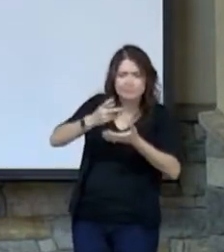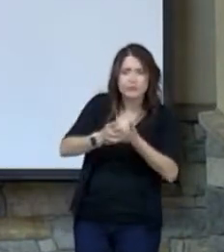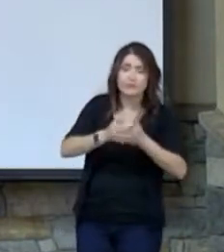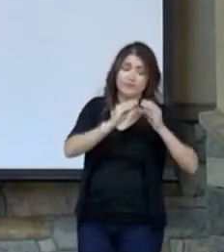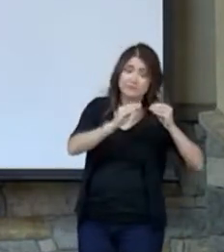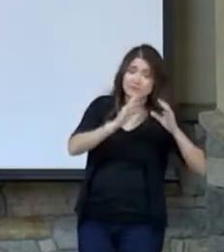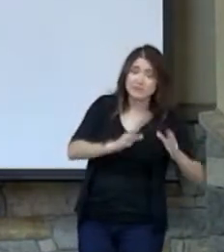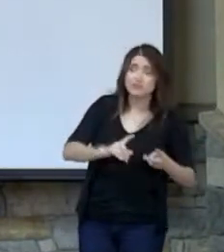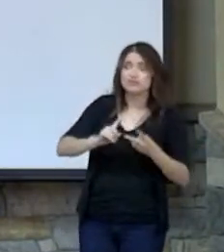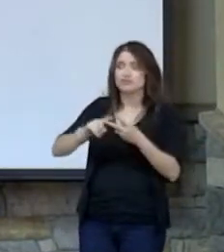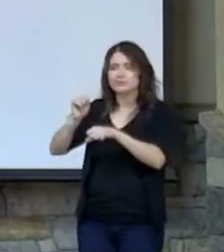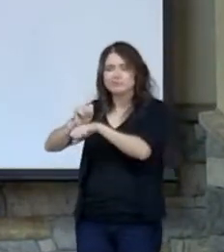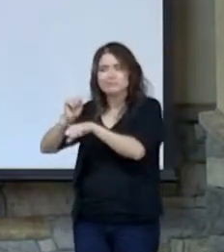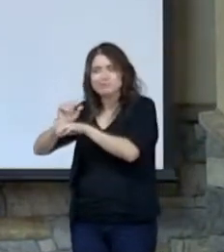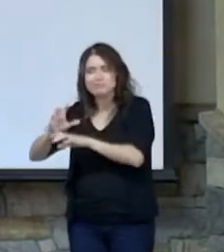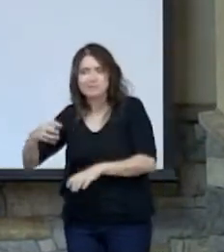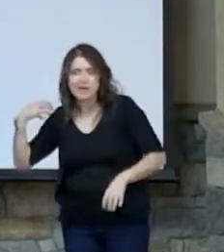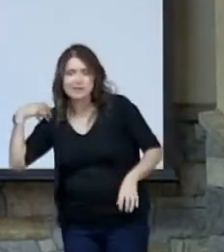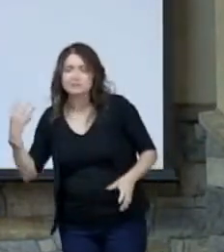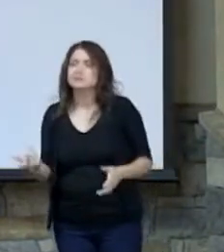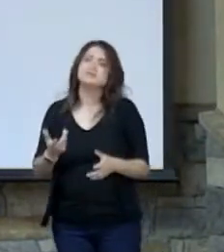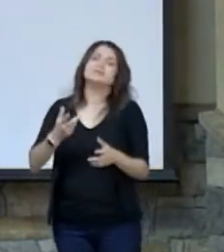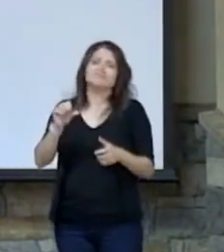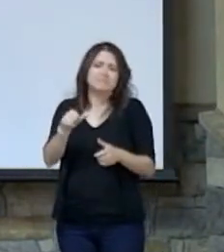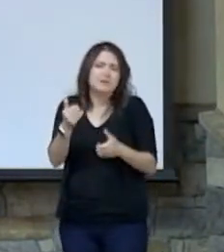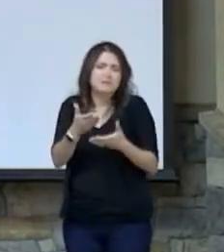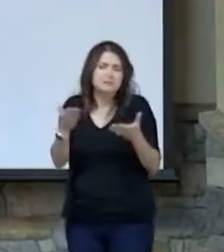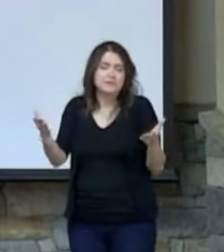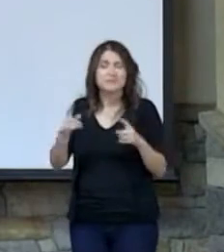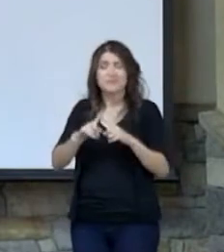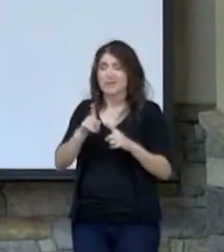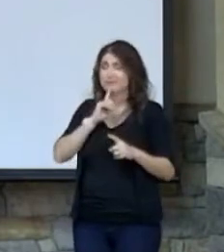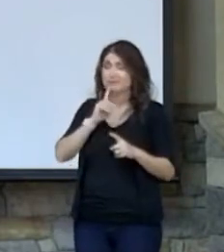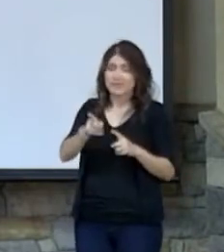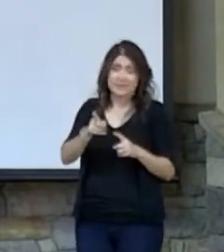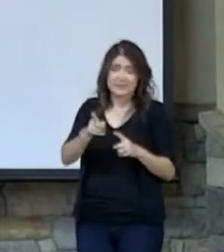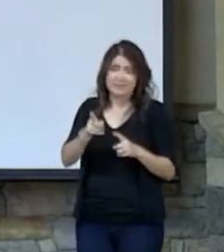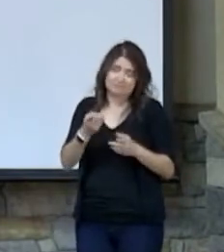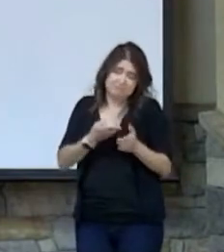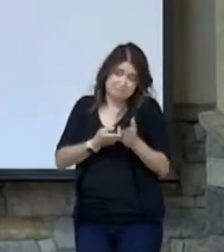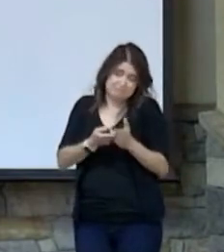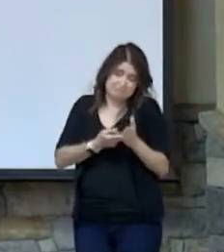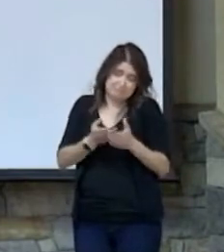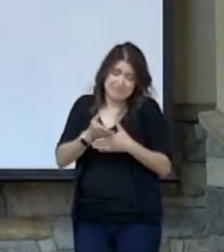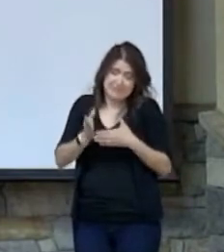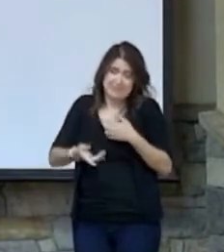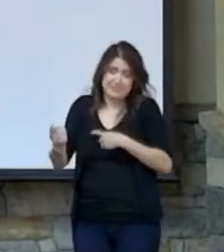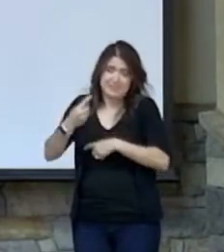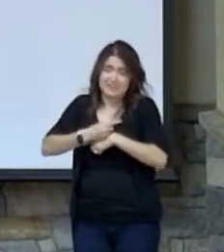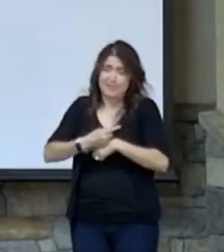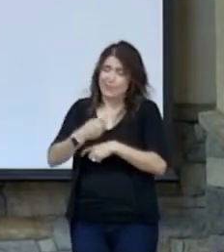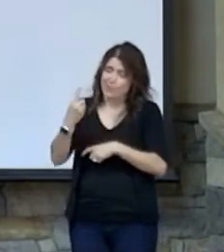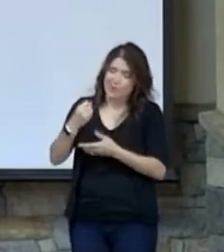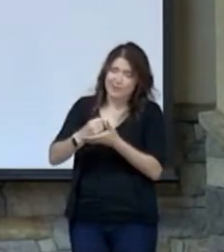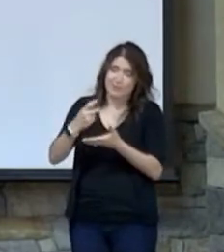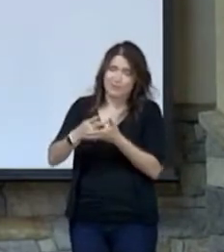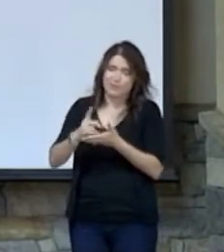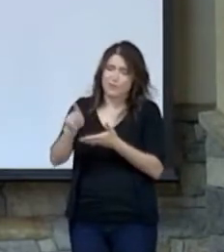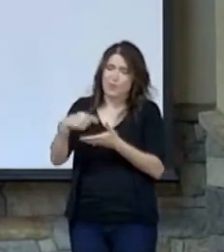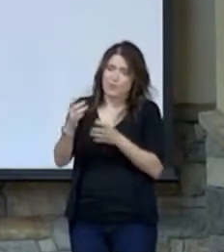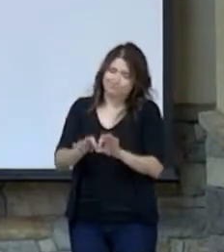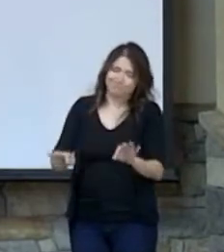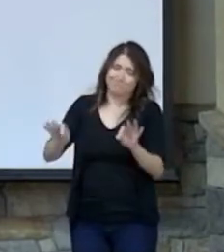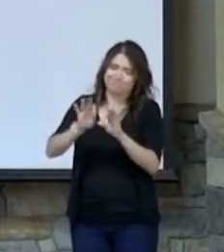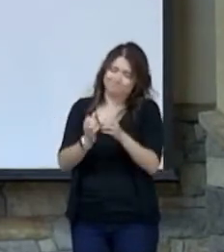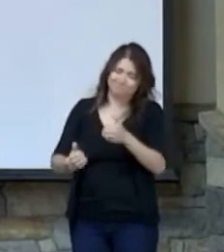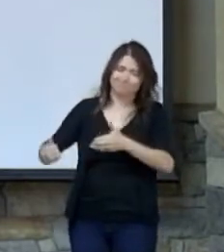our employers and other things. But honestly, at the end of the day, through it all, only one approval really matters. What really